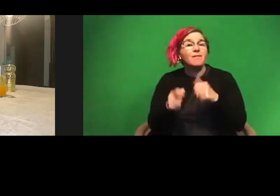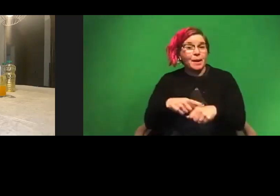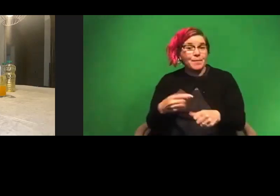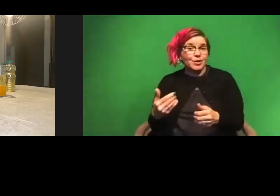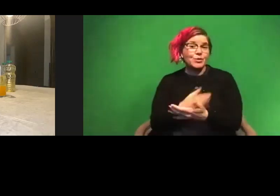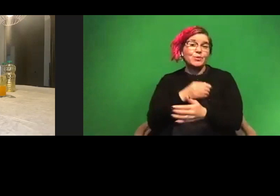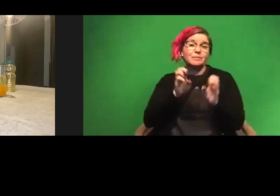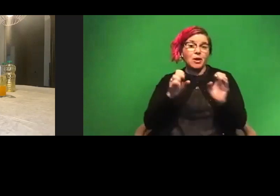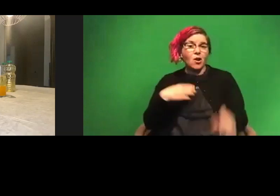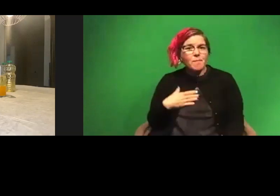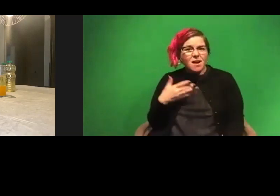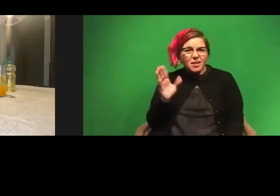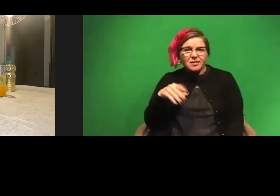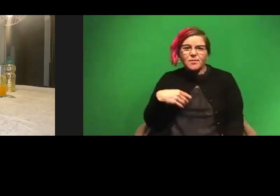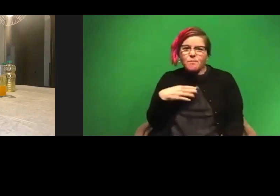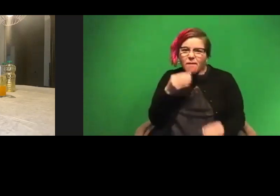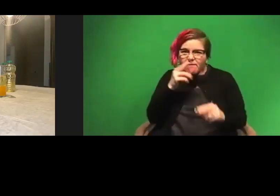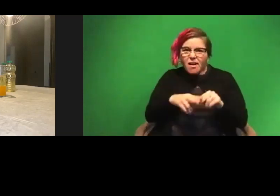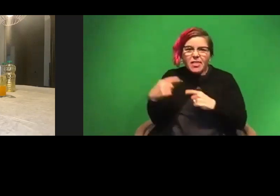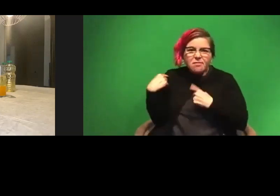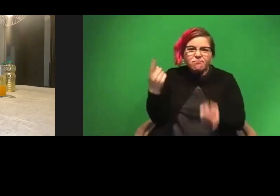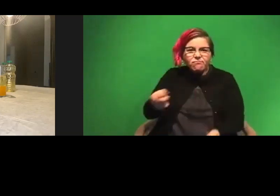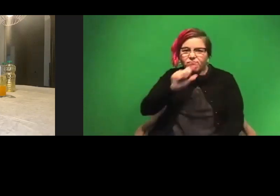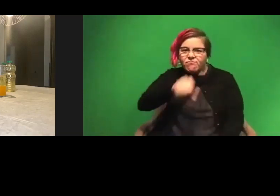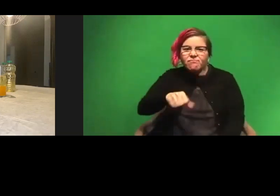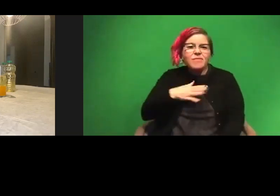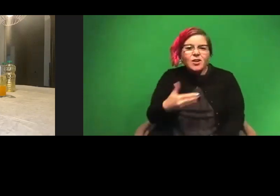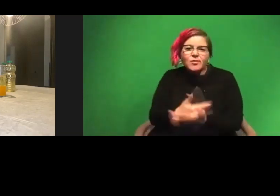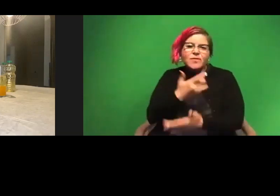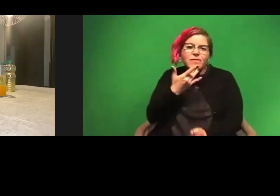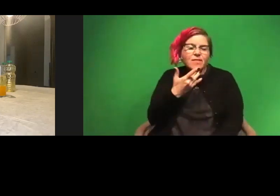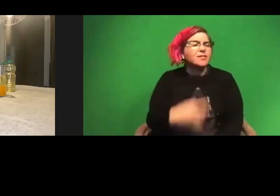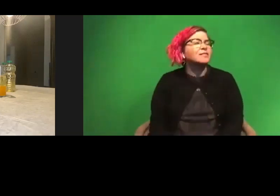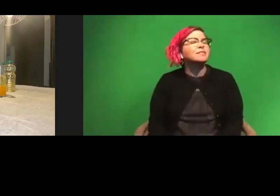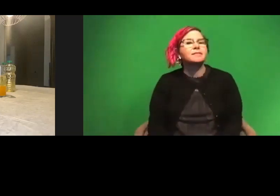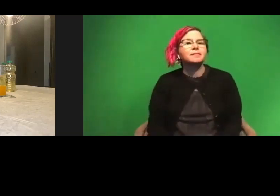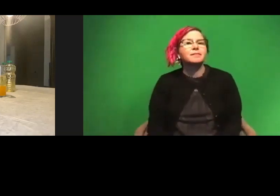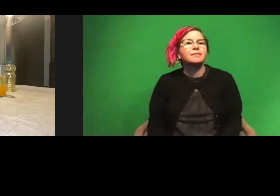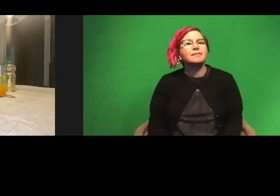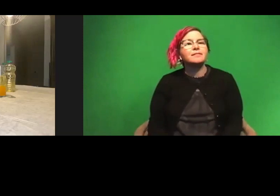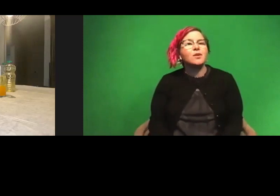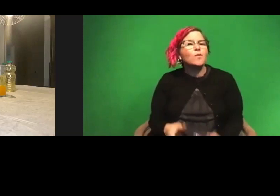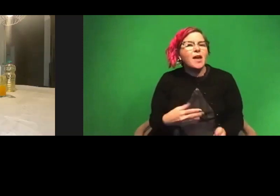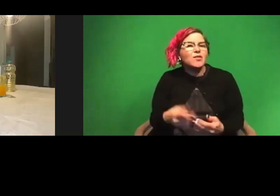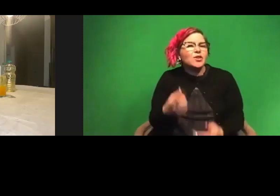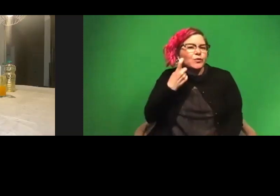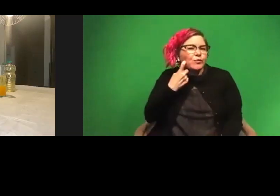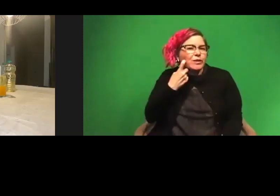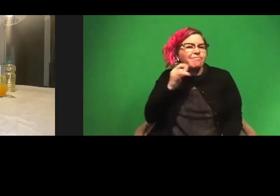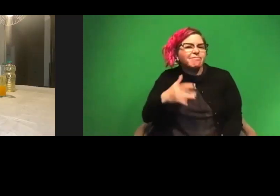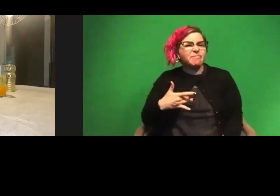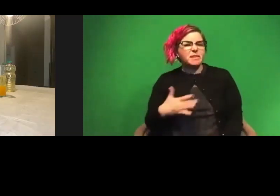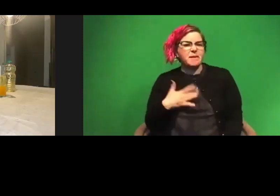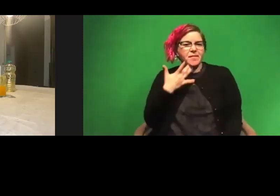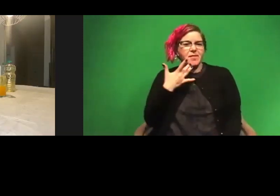like, Oh my gosh, I had more fun with this one than any other one. So the more recent video, the more recent experiment, it's